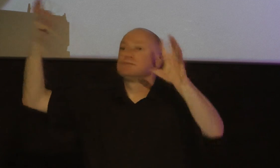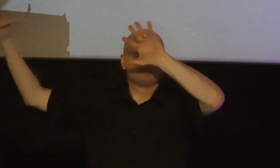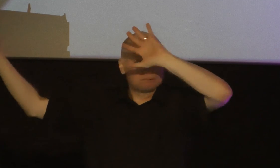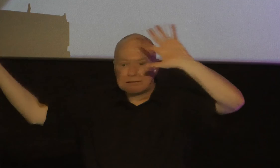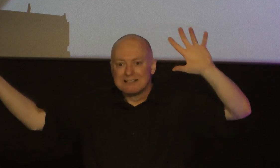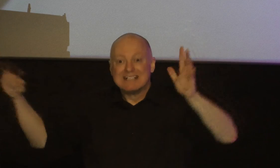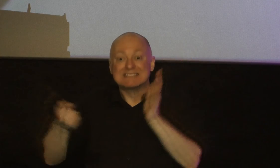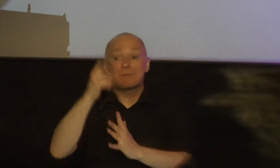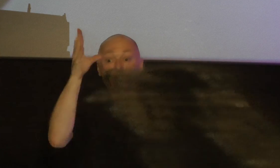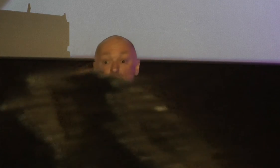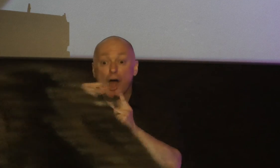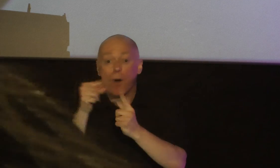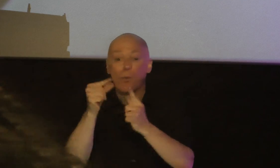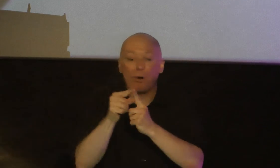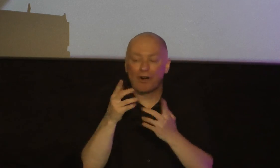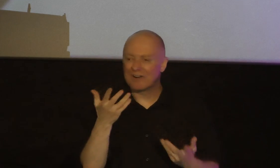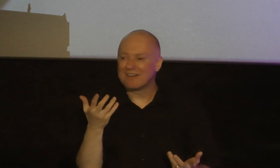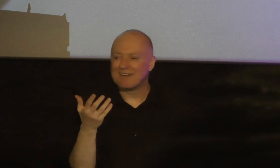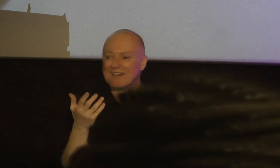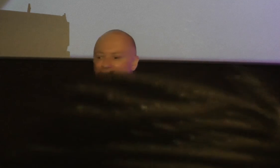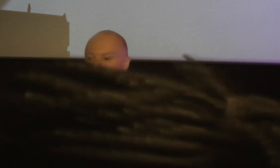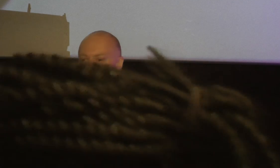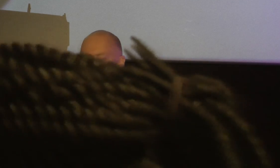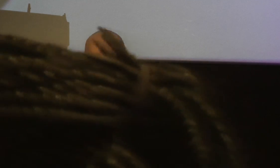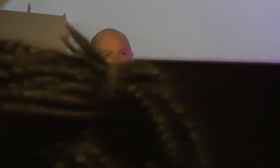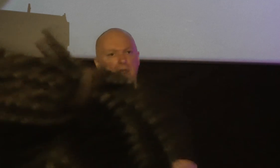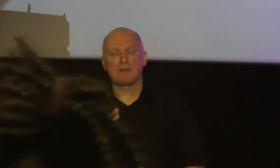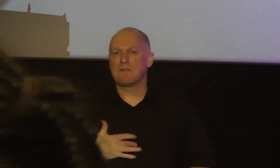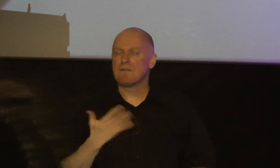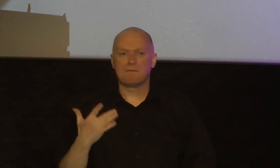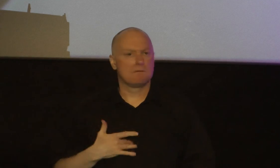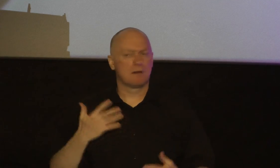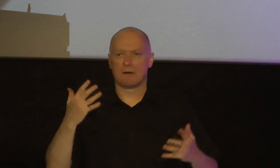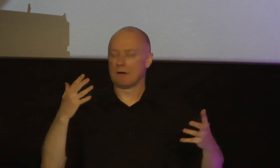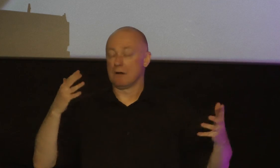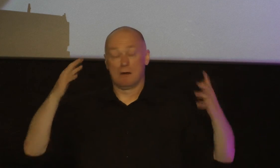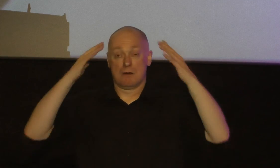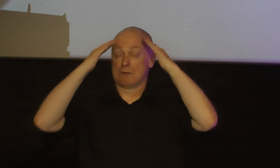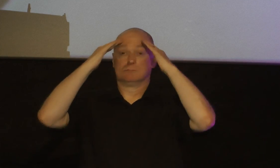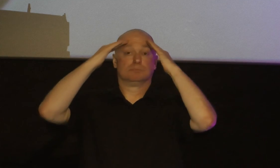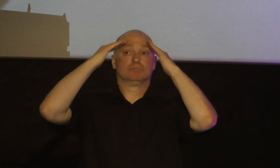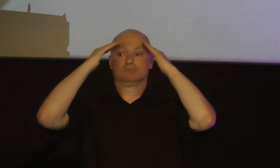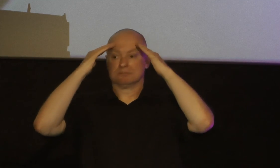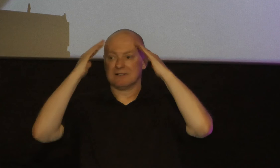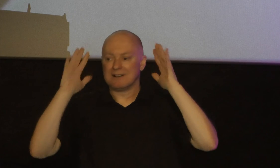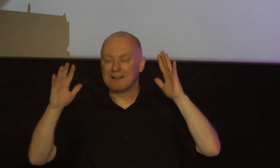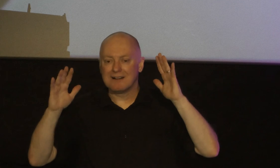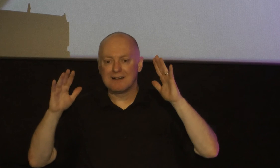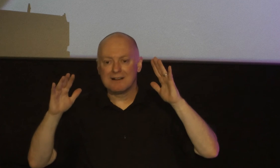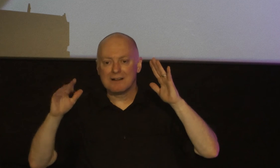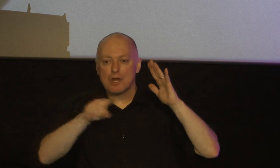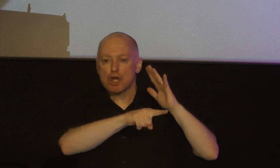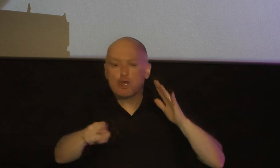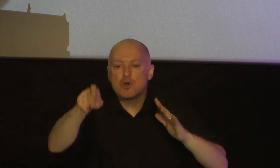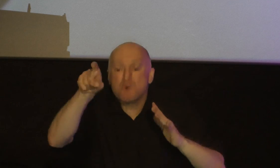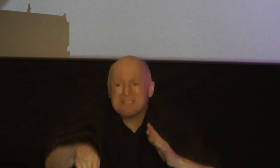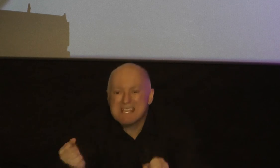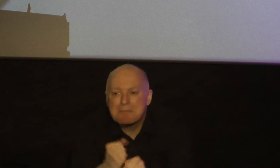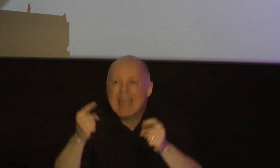God's word will address something in your life it'll flip your whole world upside down but will you make a decision today will you make a commitment